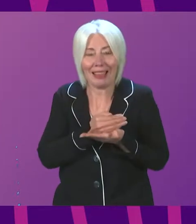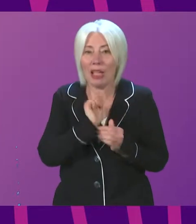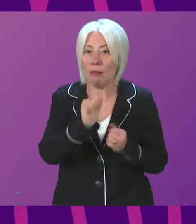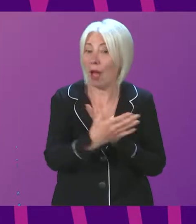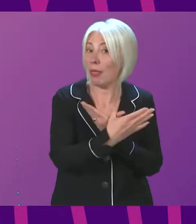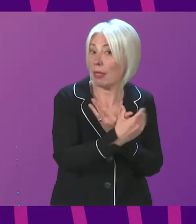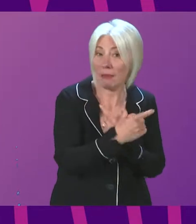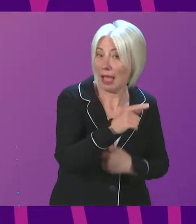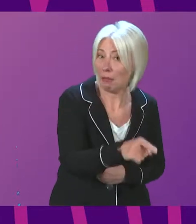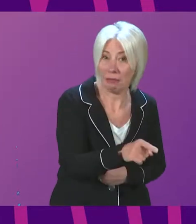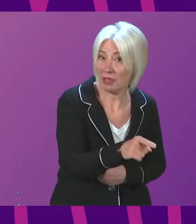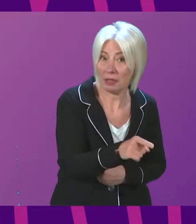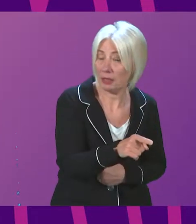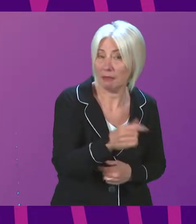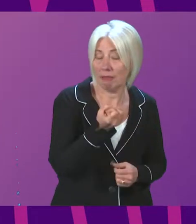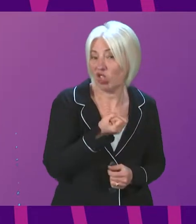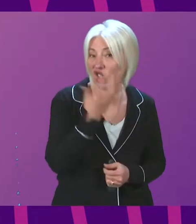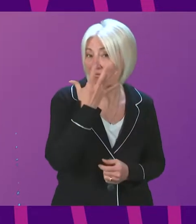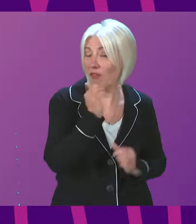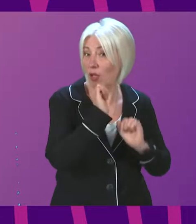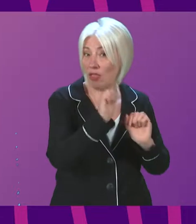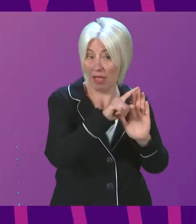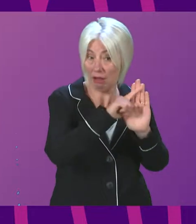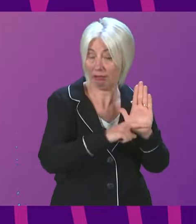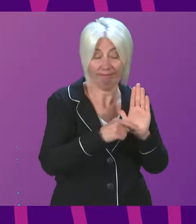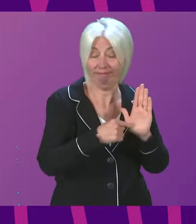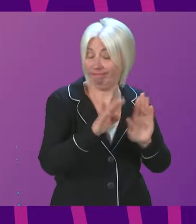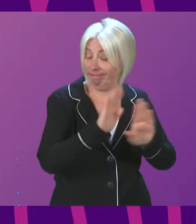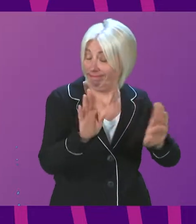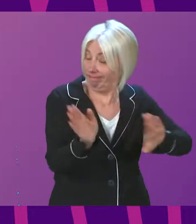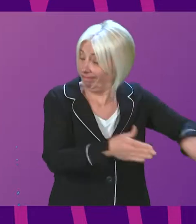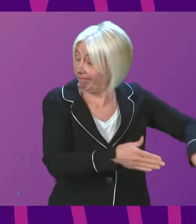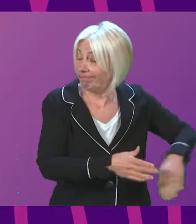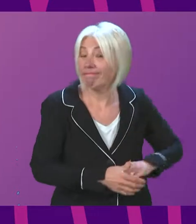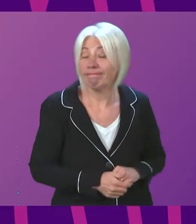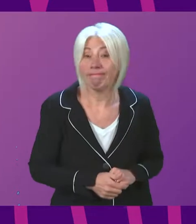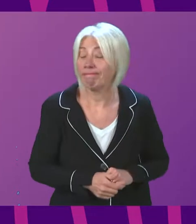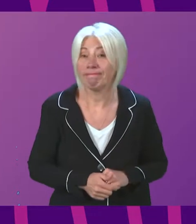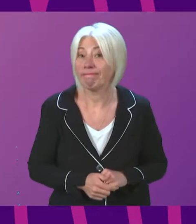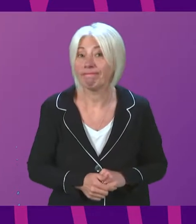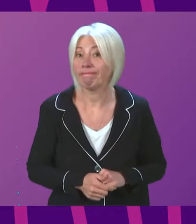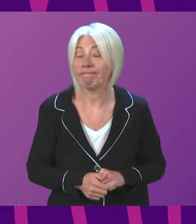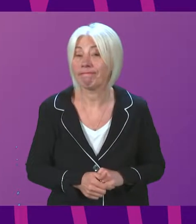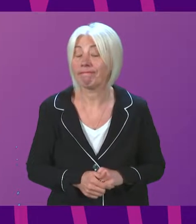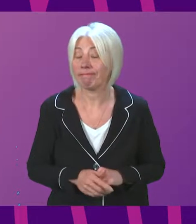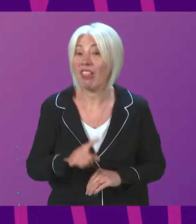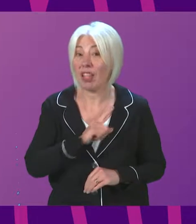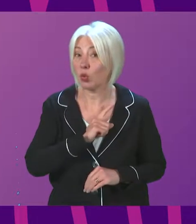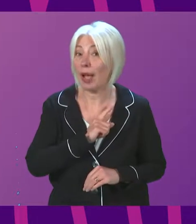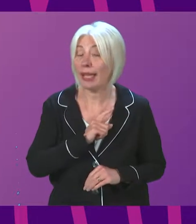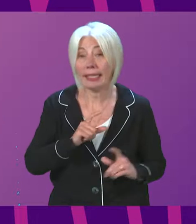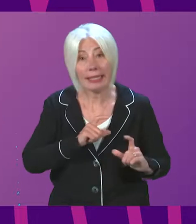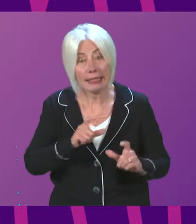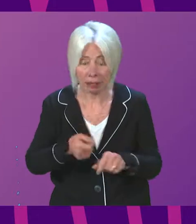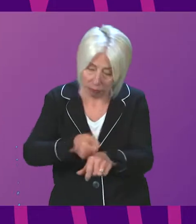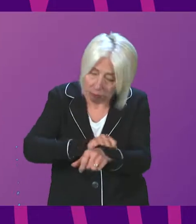Democrats of course have a shameful record on and that is why while there is still